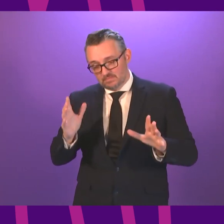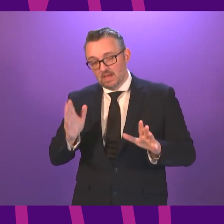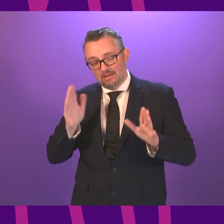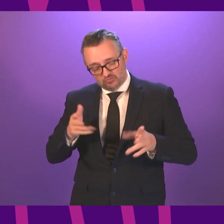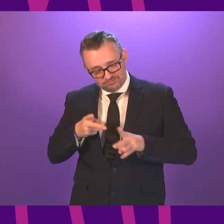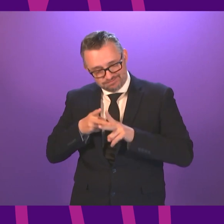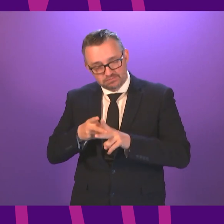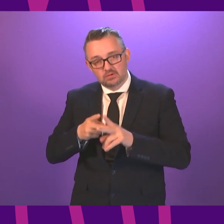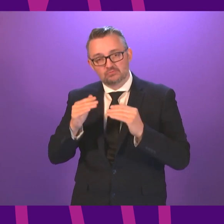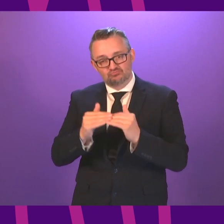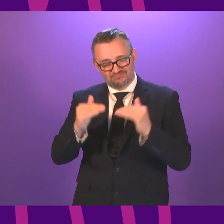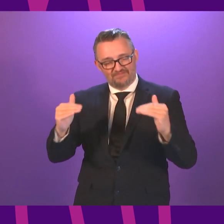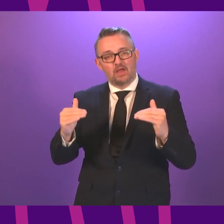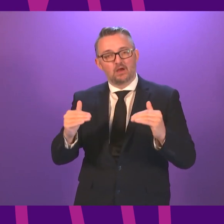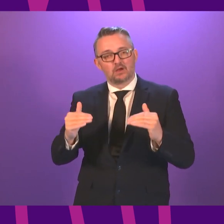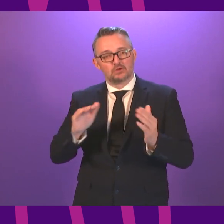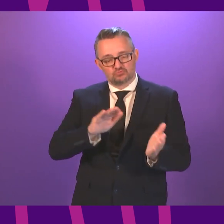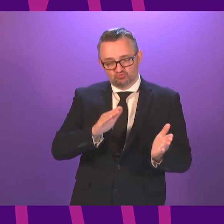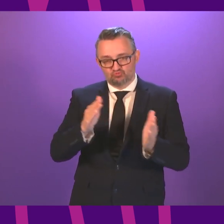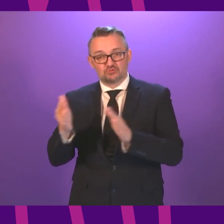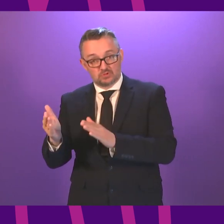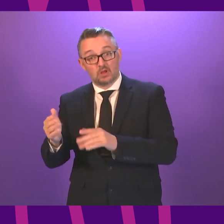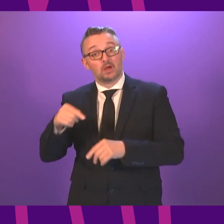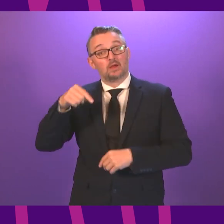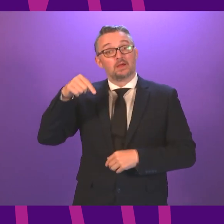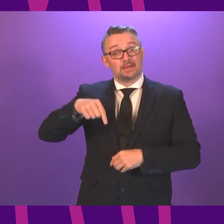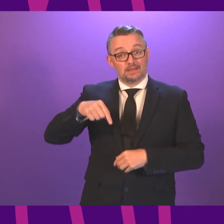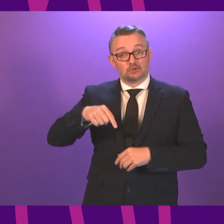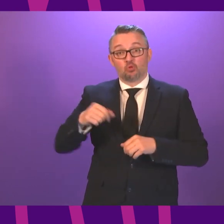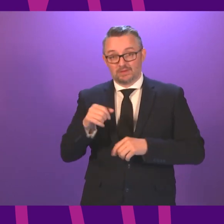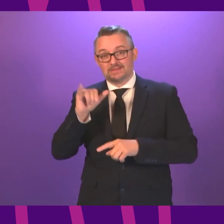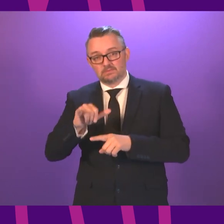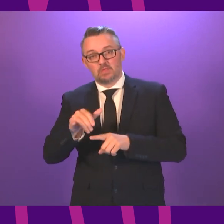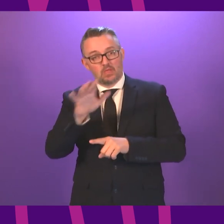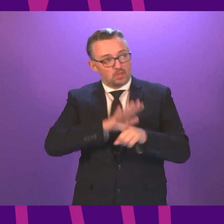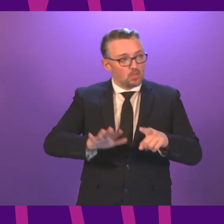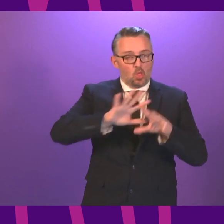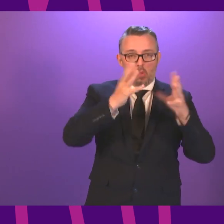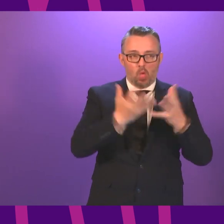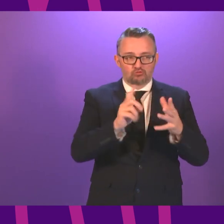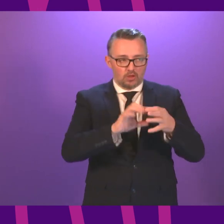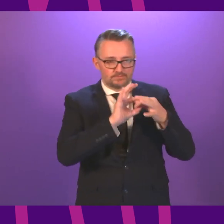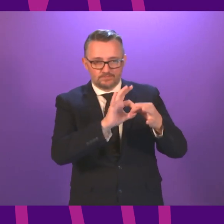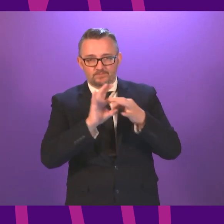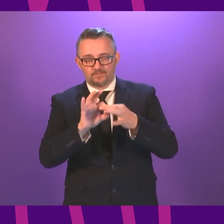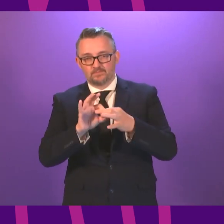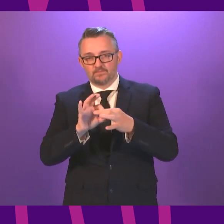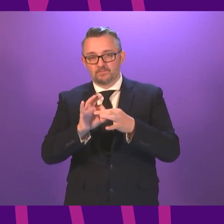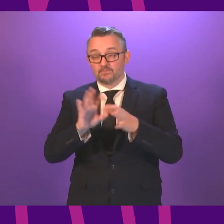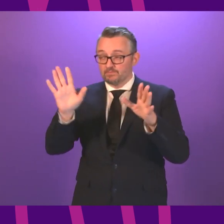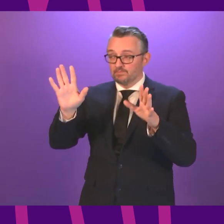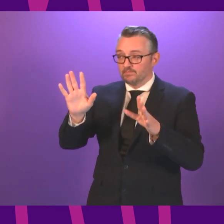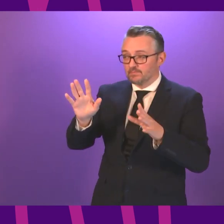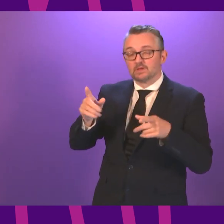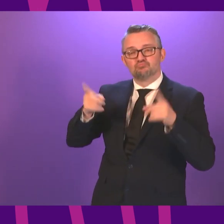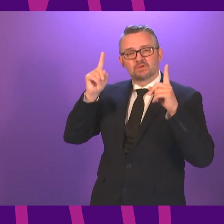of a just transition, both here in Scotland and around the world. Presiding officer, as